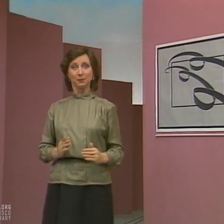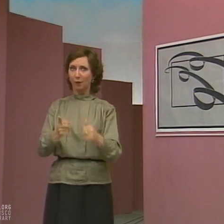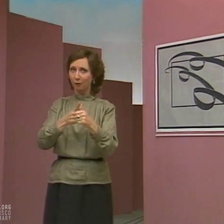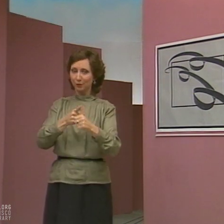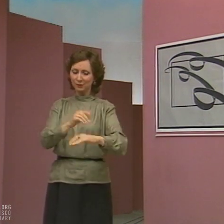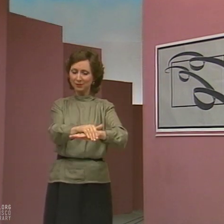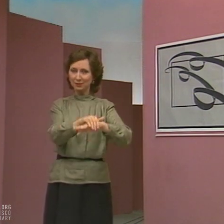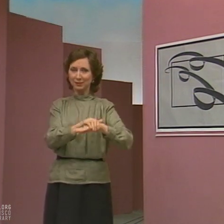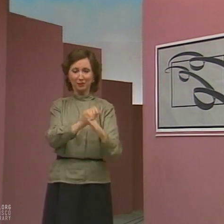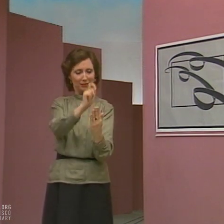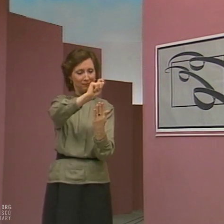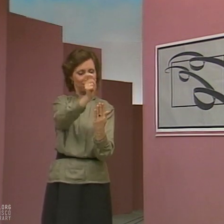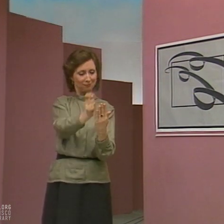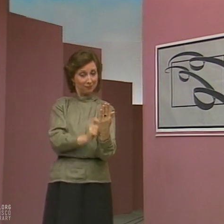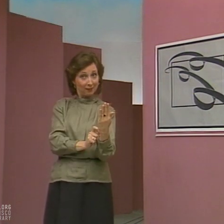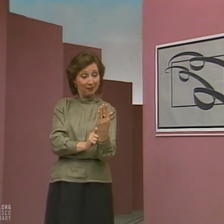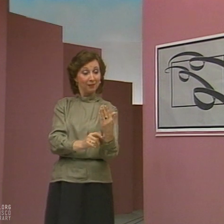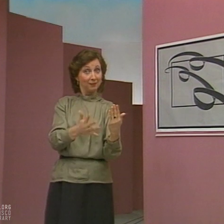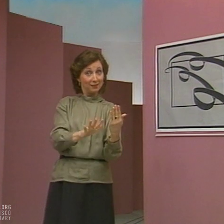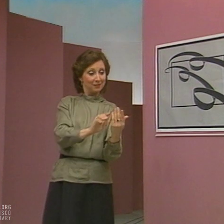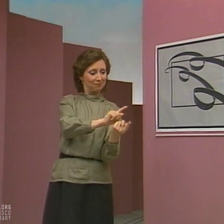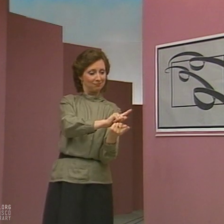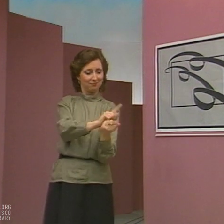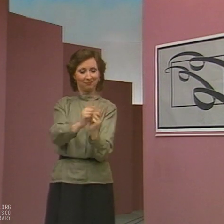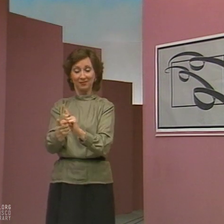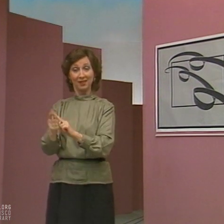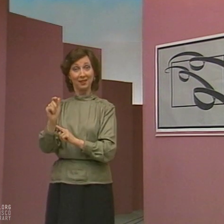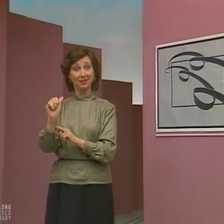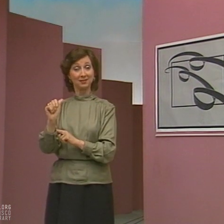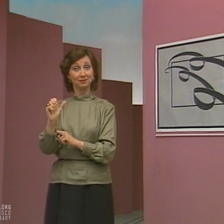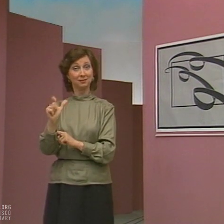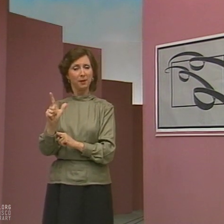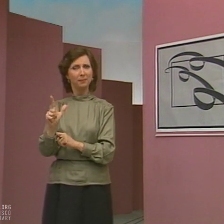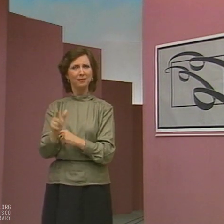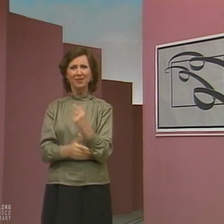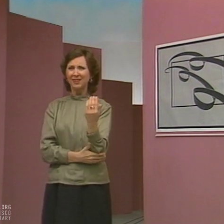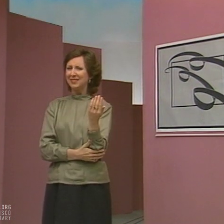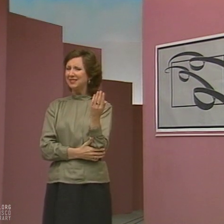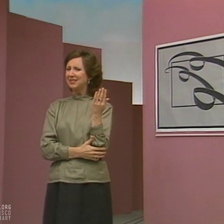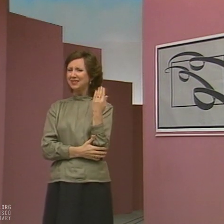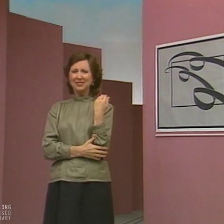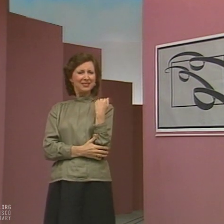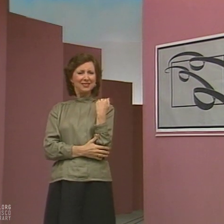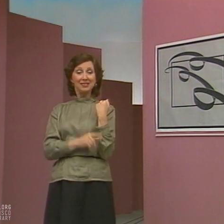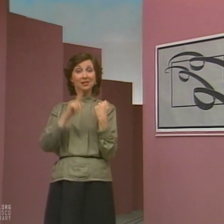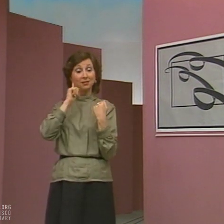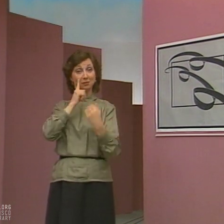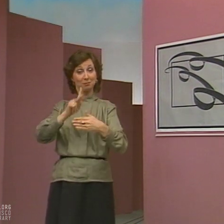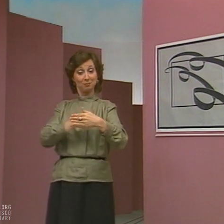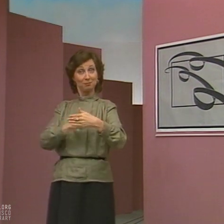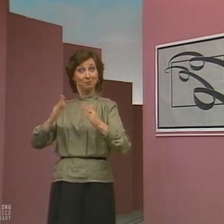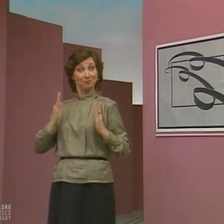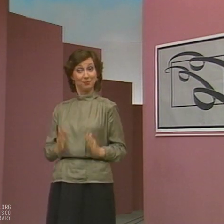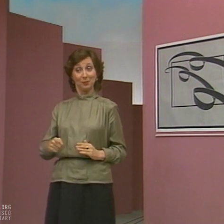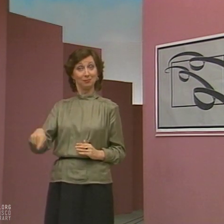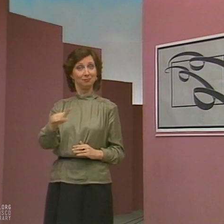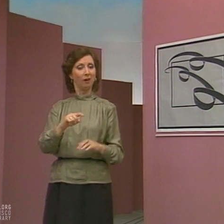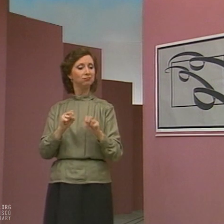poets have created their works in English, then translated them into Sign Language. Only recently have Deaf poets begun